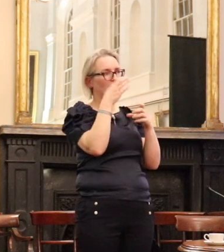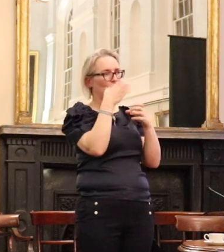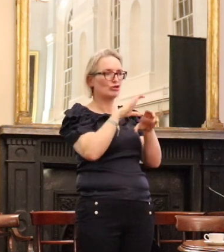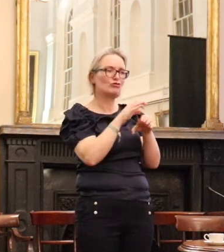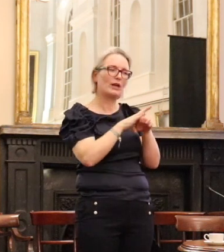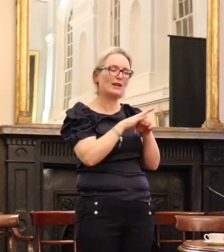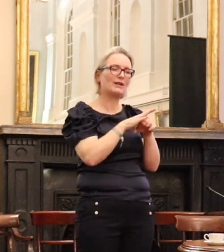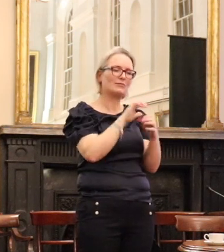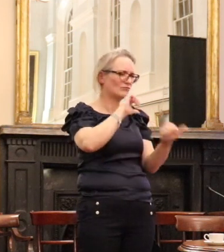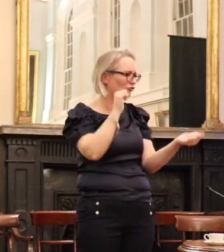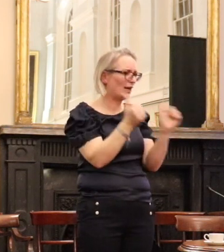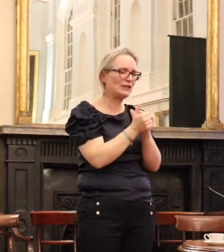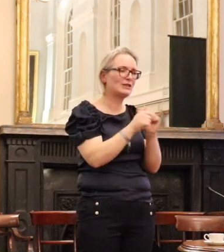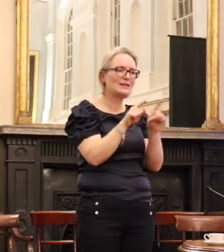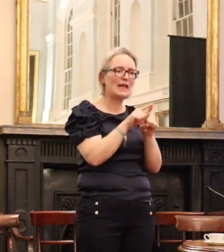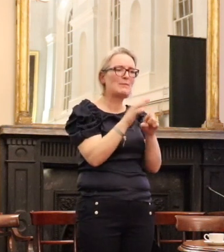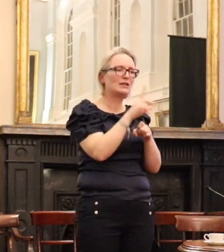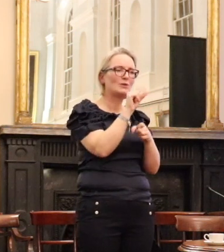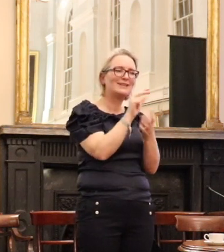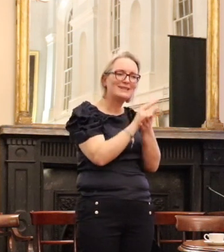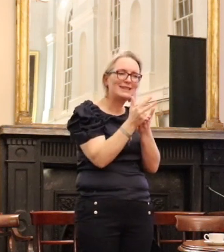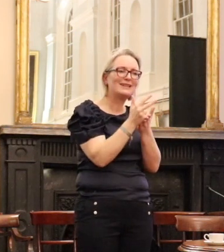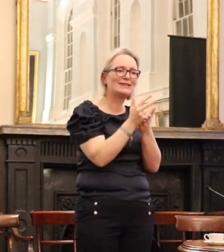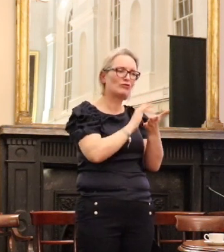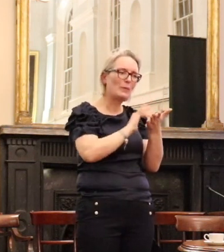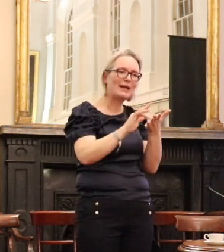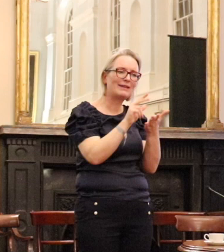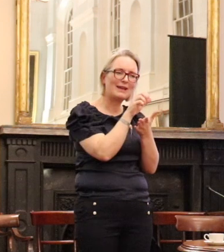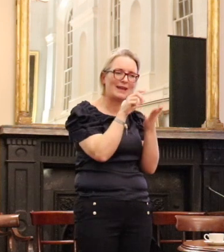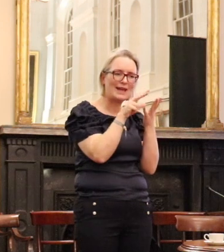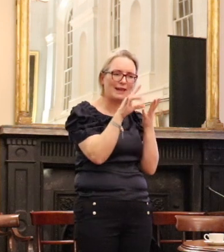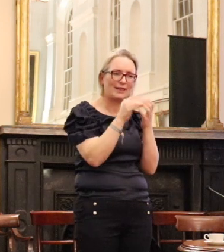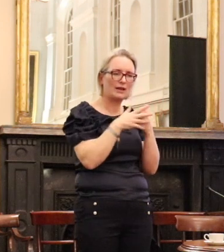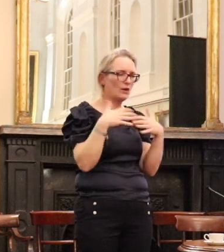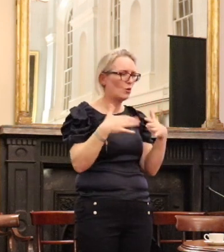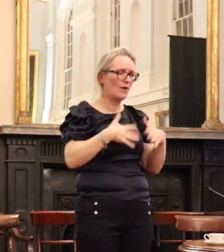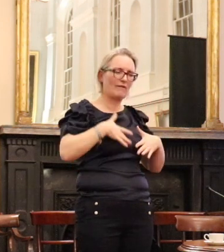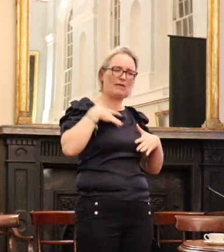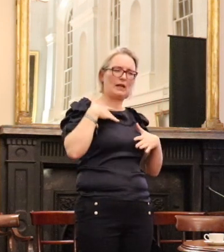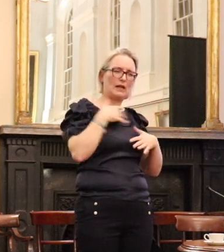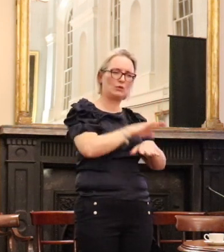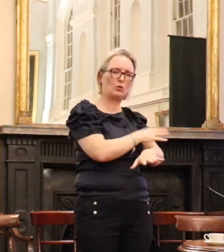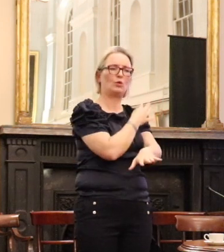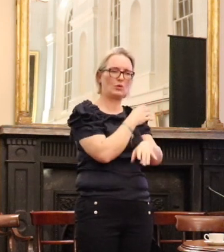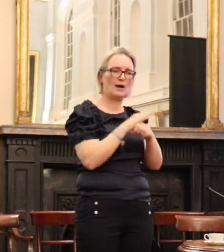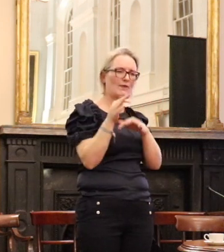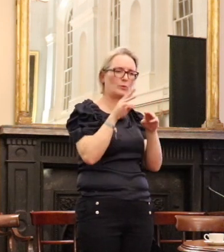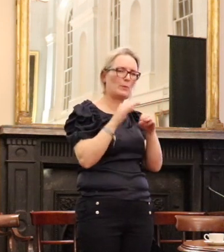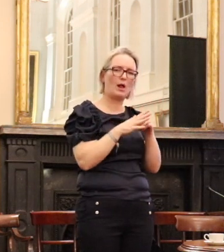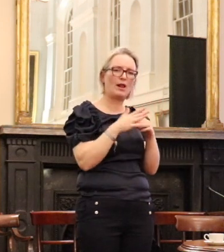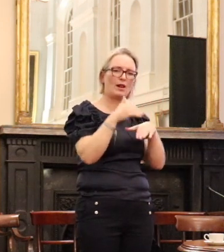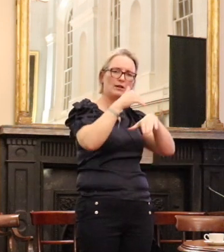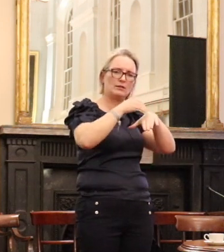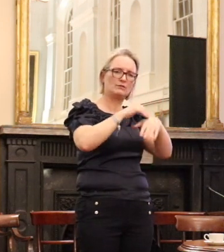but that day by the way that day in 2018 when we repealed the aid that was an incredible feeling of people coming together after affecting some legal